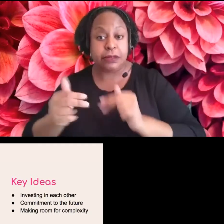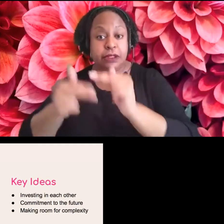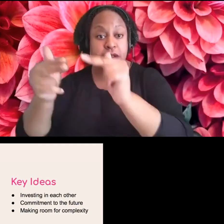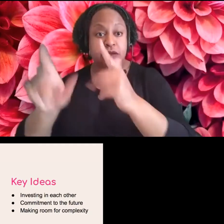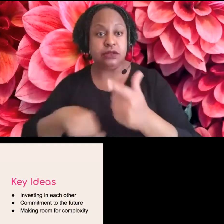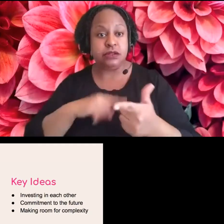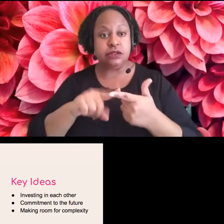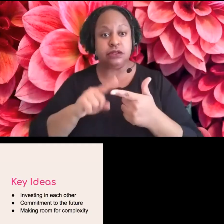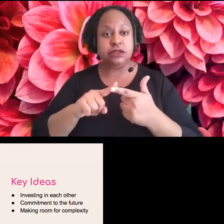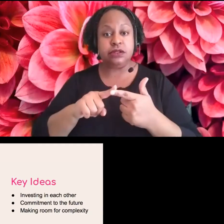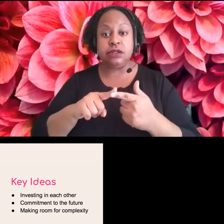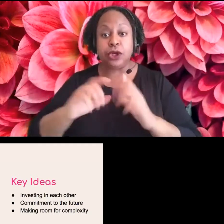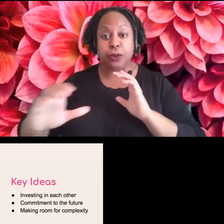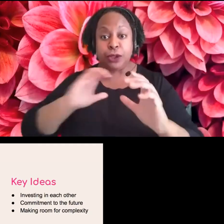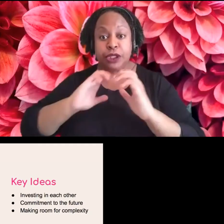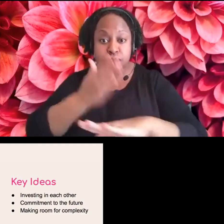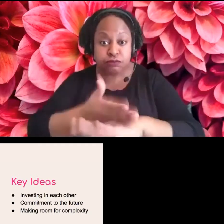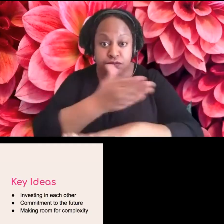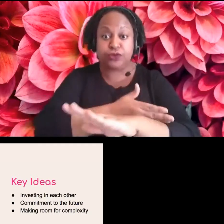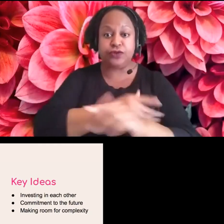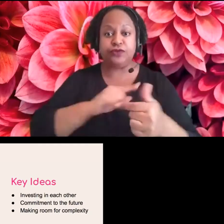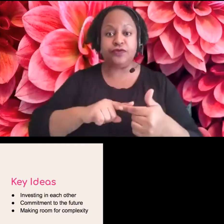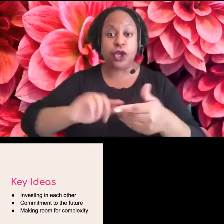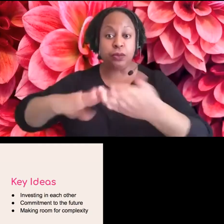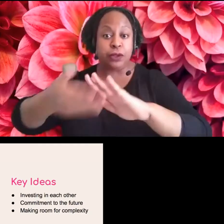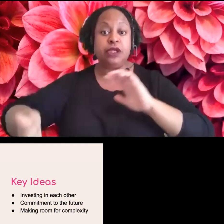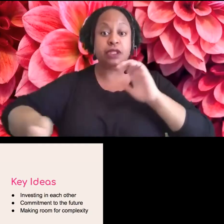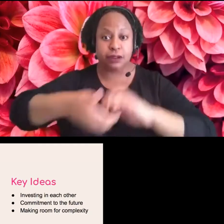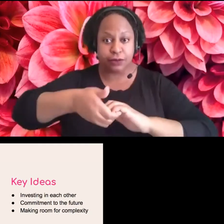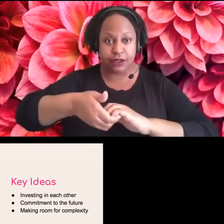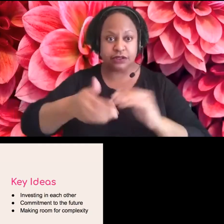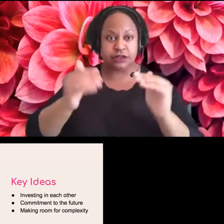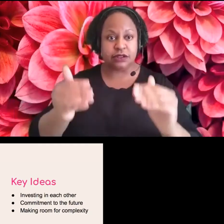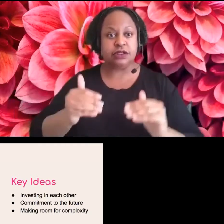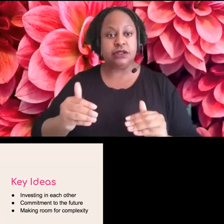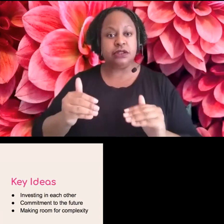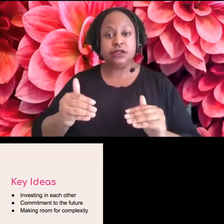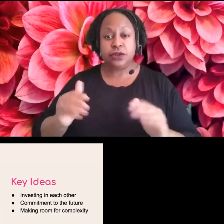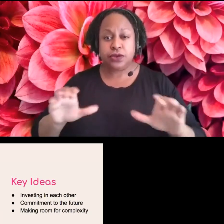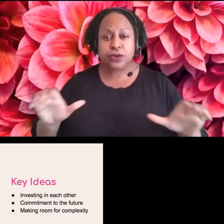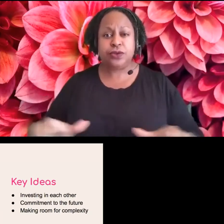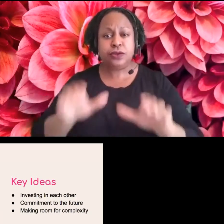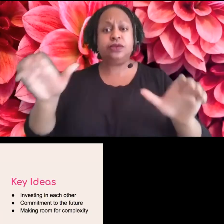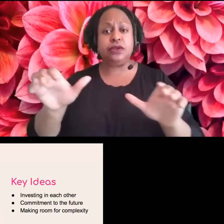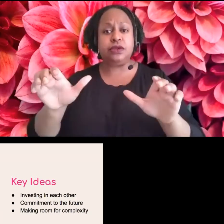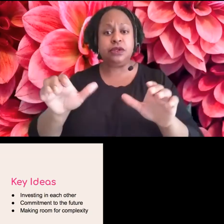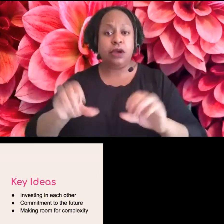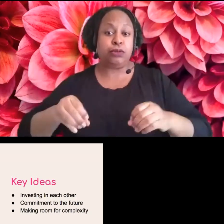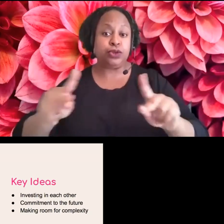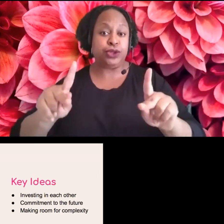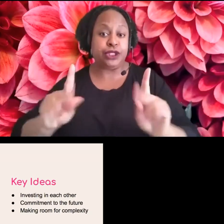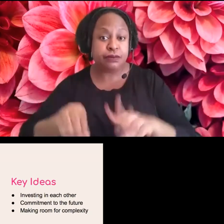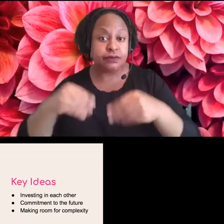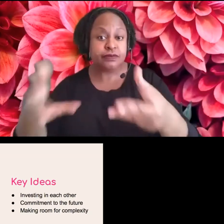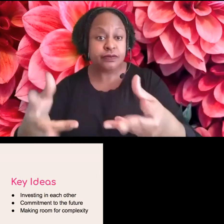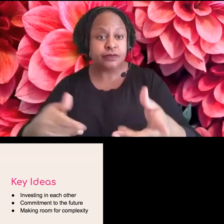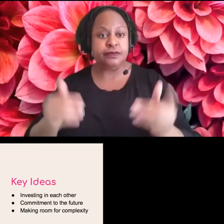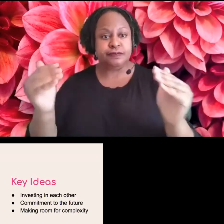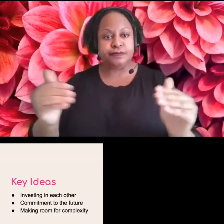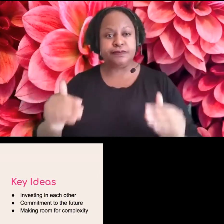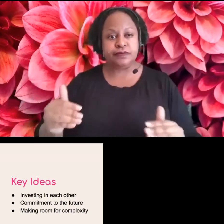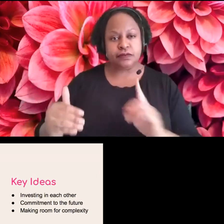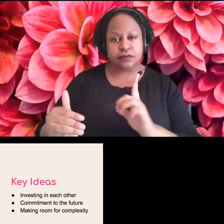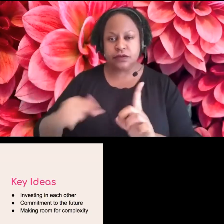collaborate with community, manufacture opportunity, um, and targeted and relevant